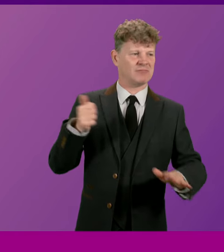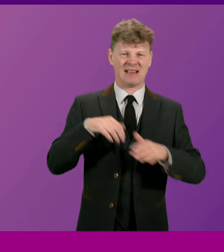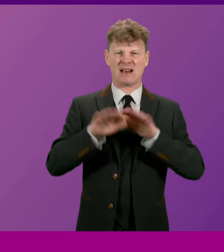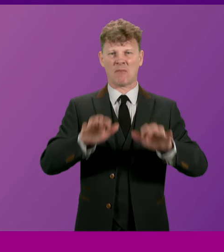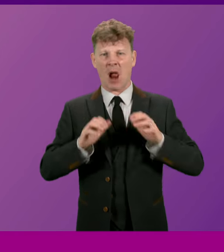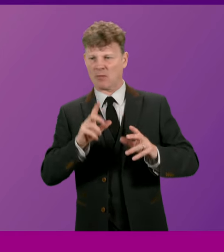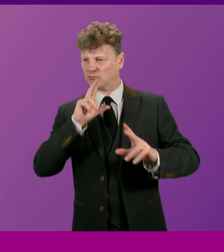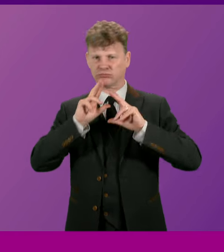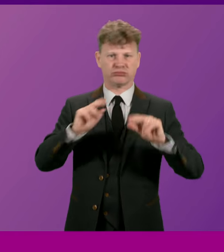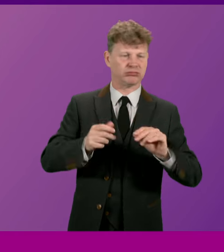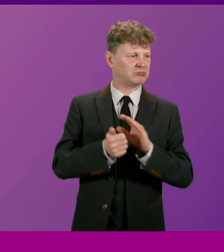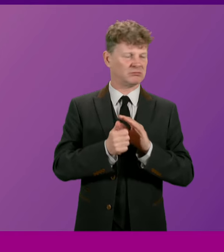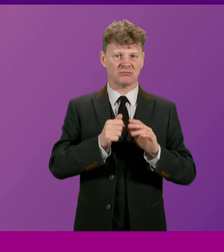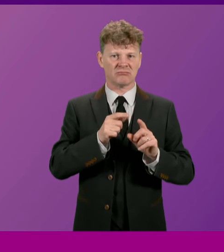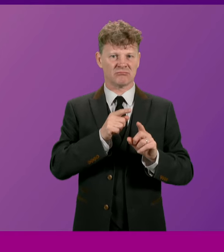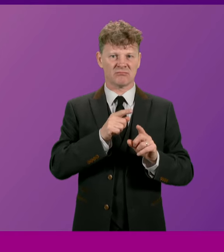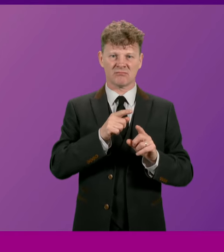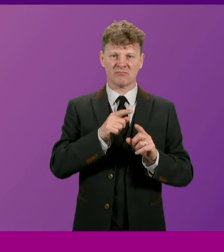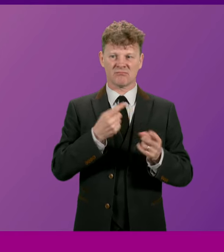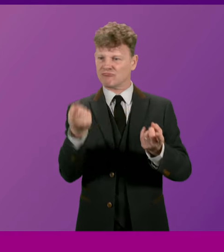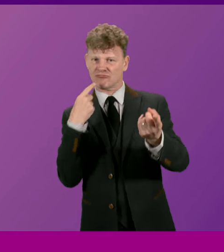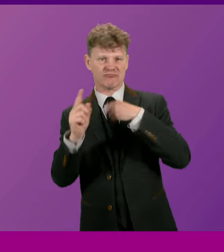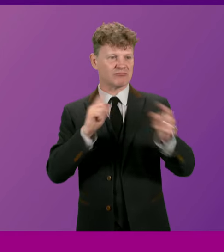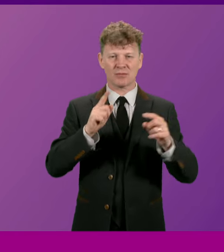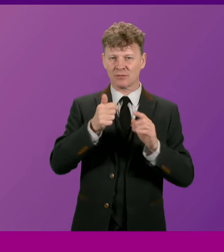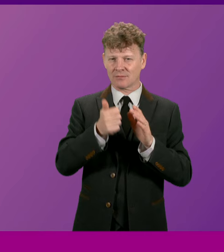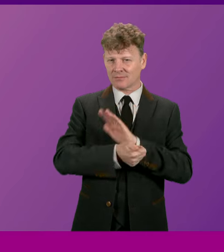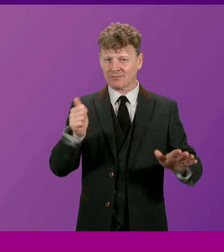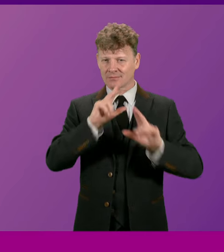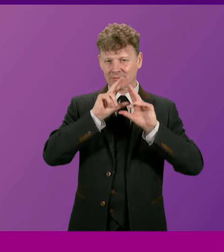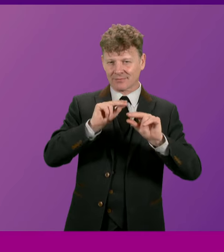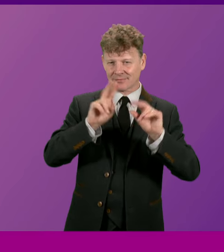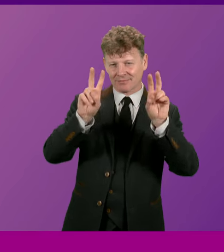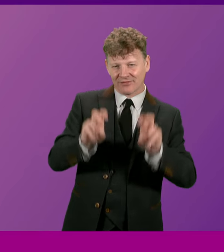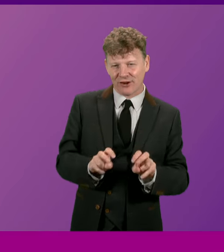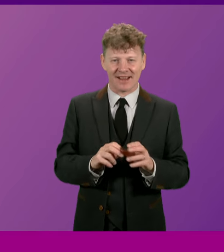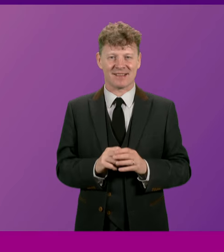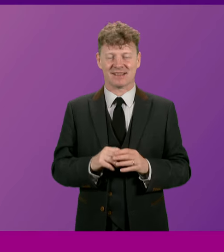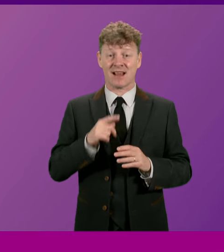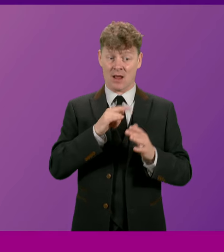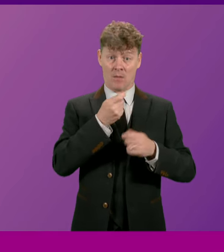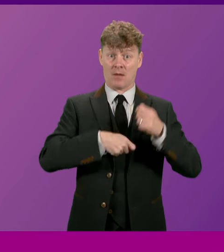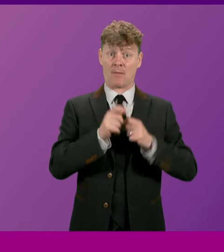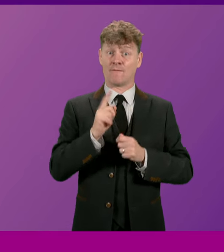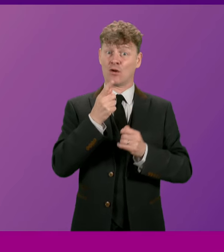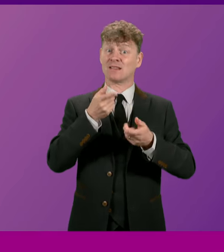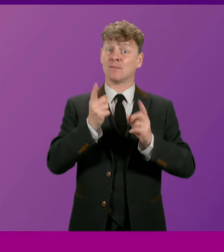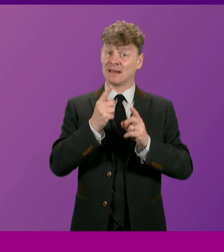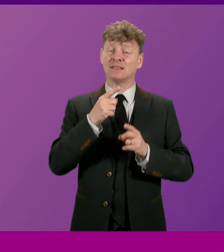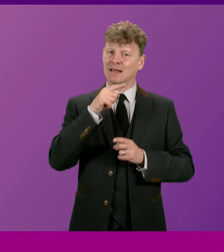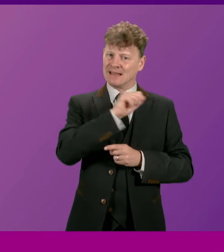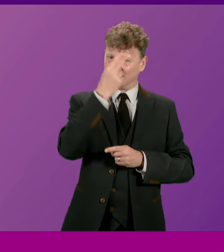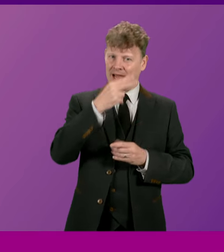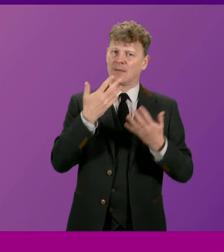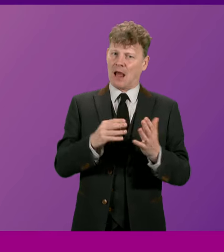clear skill and with a gift for a turn of phrase. And as SNP First Minister, Alex wrote his name into the history books